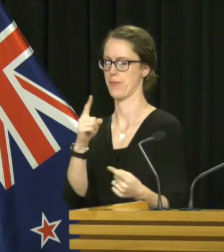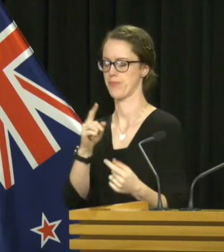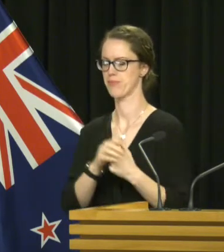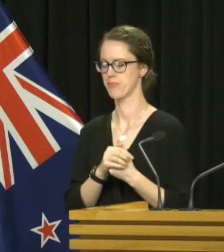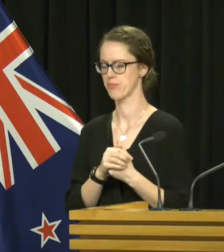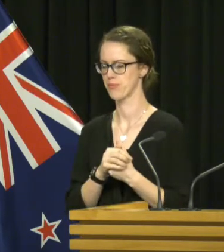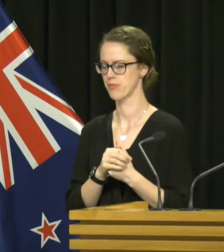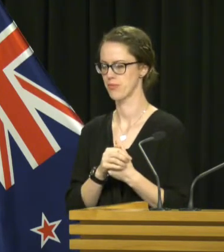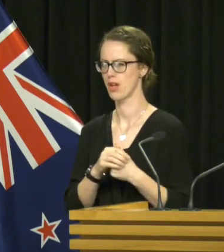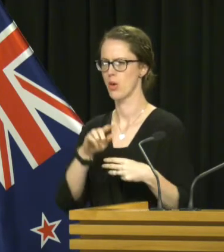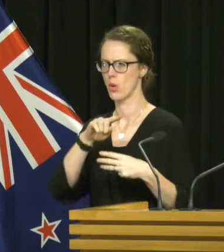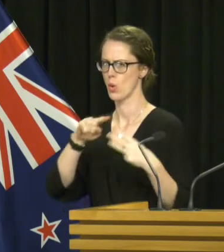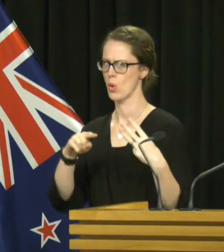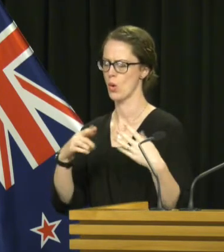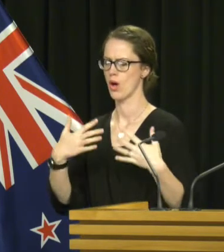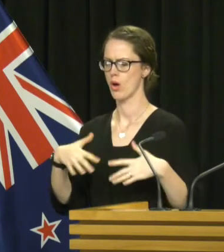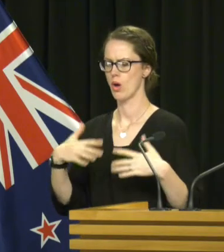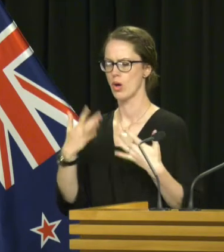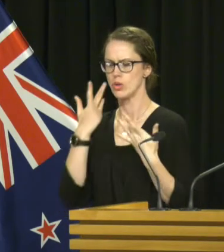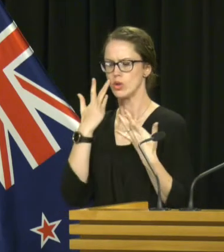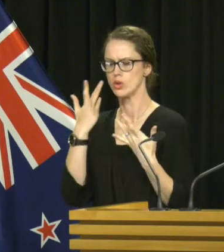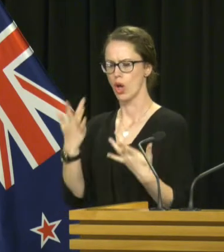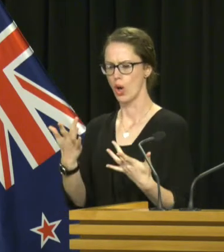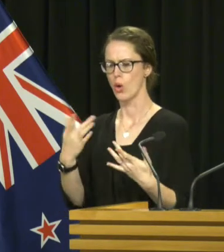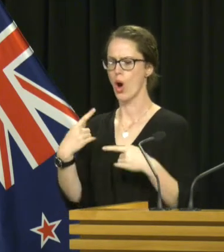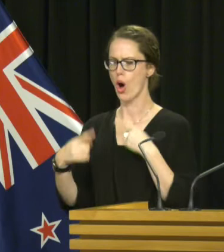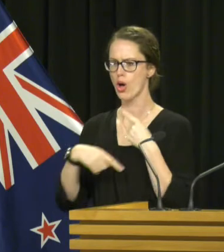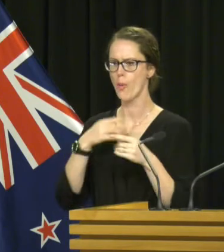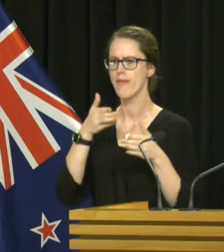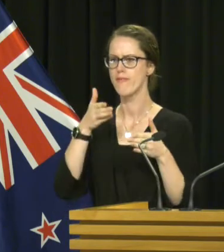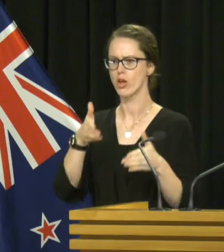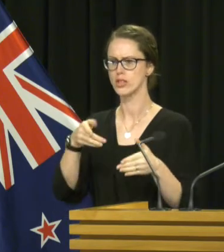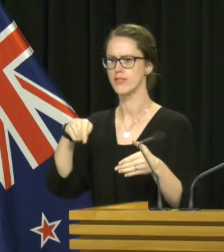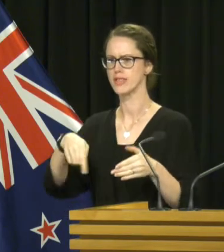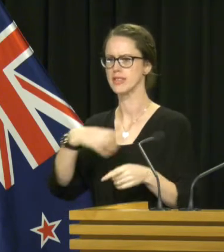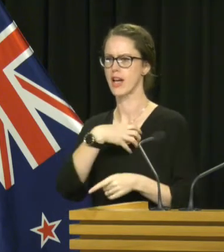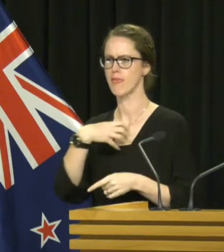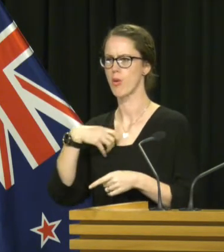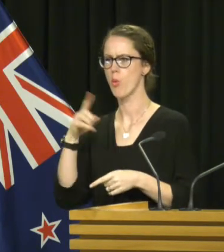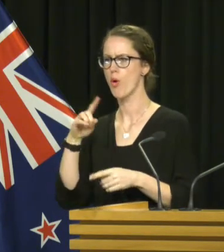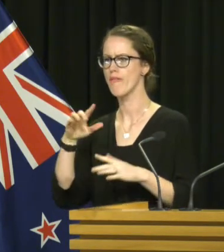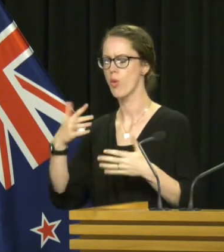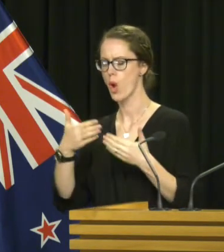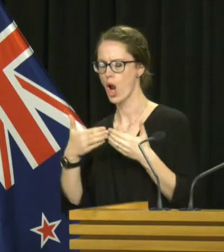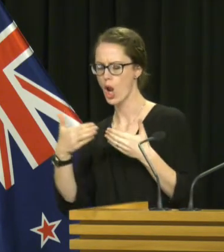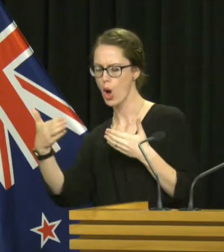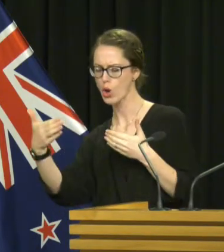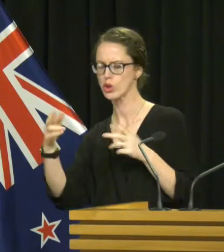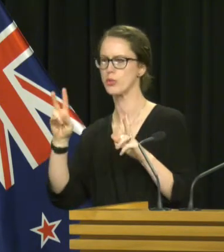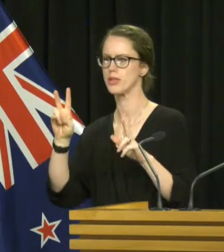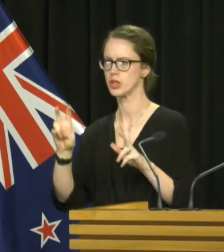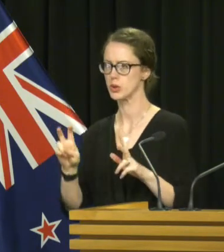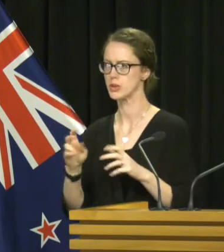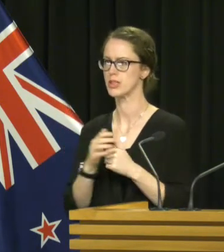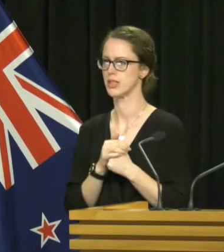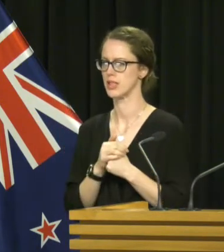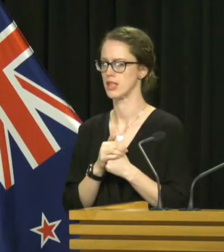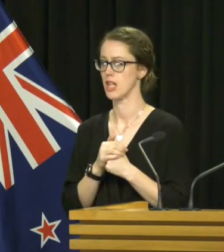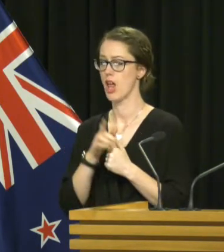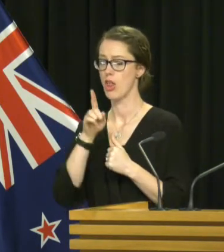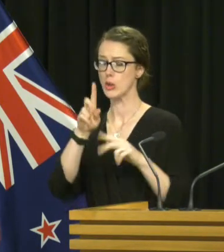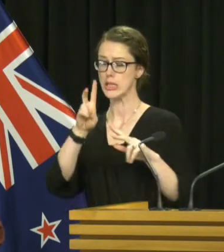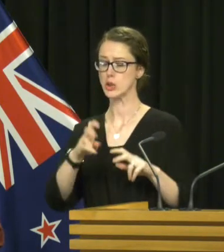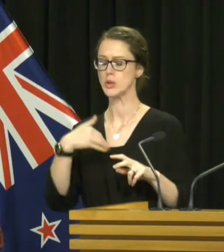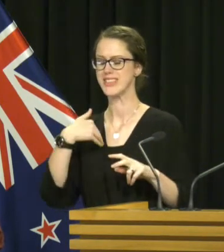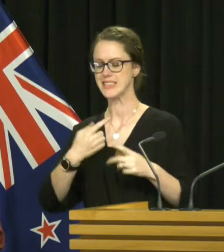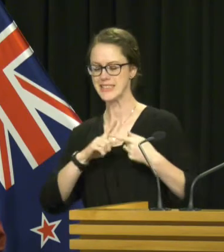Both of these issues signal the ongoing focus of the government on long term issues that often will require